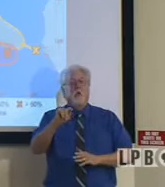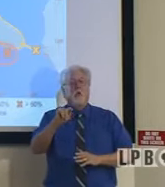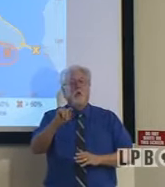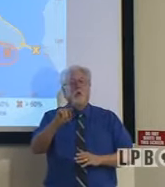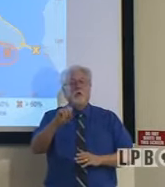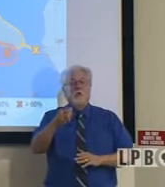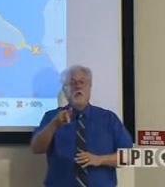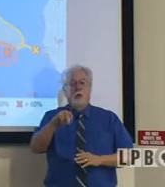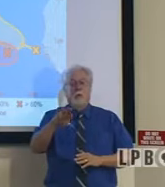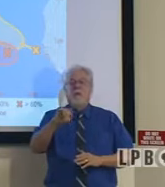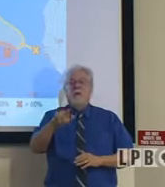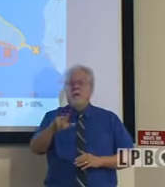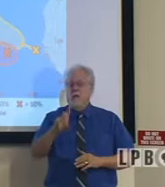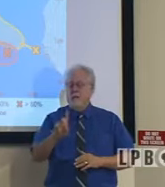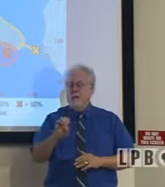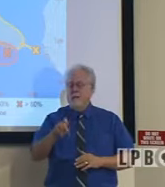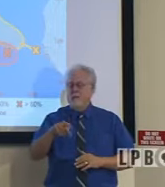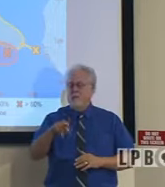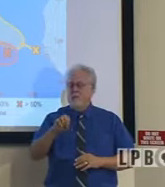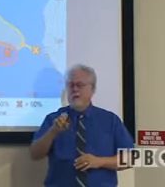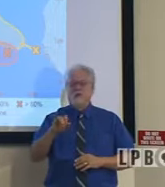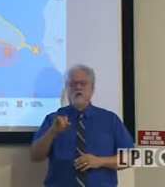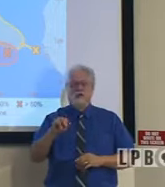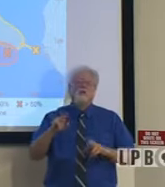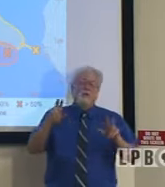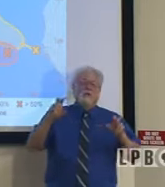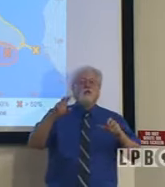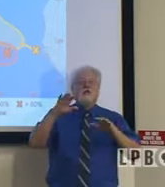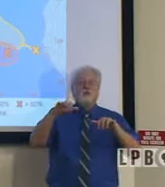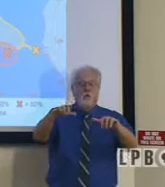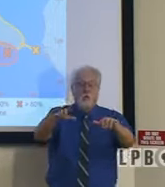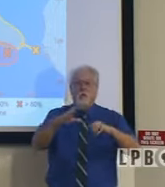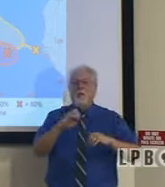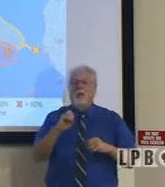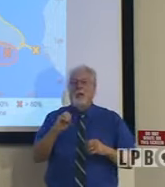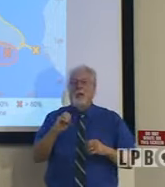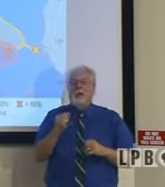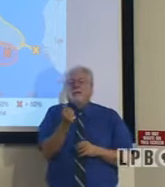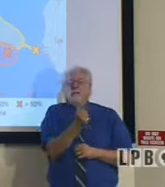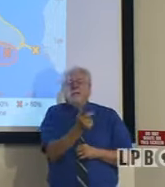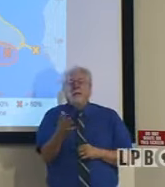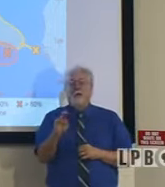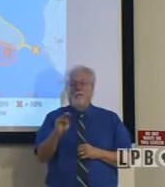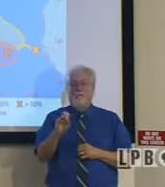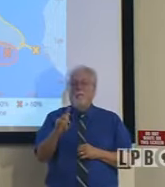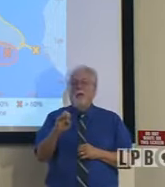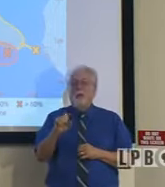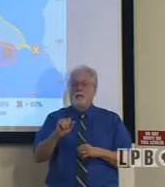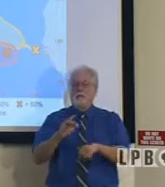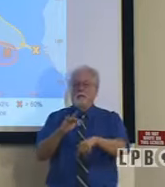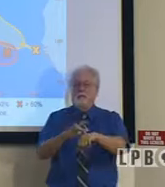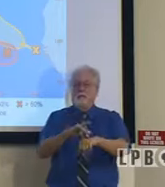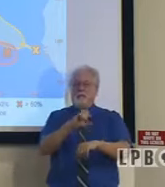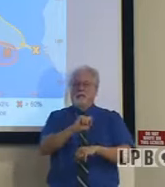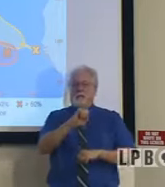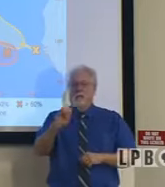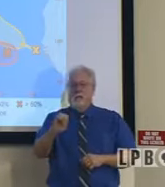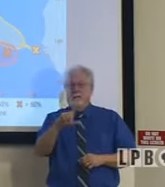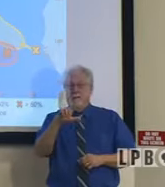depression or a tropical storm, and several models have it coming into southeast Louisiana